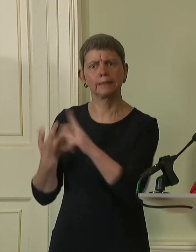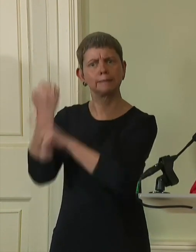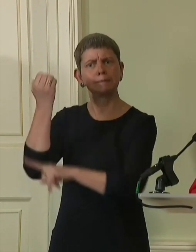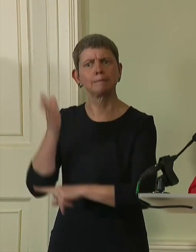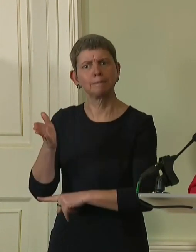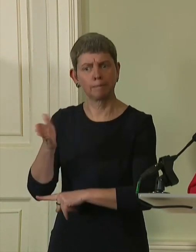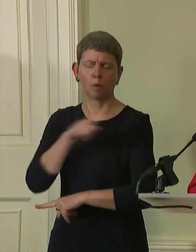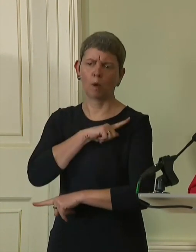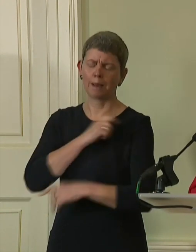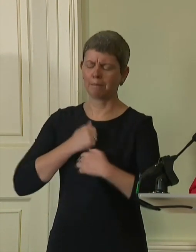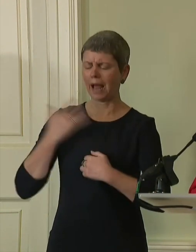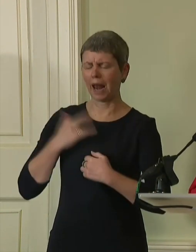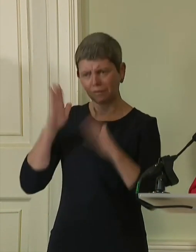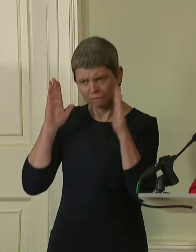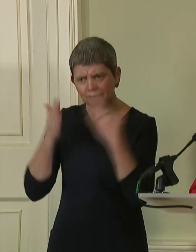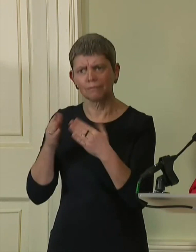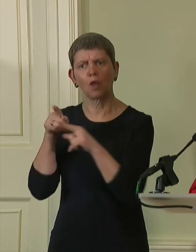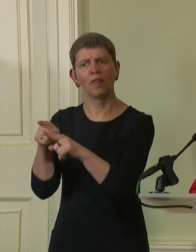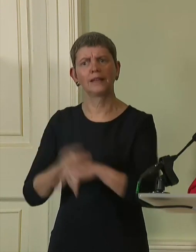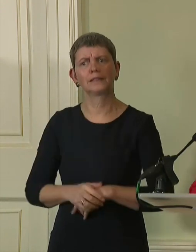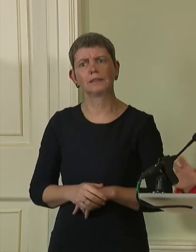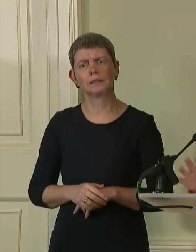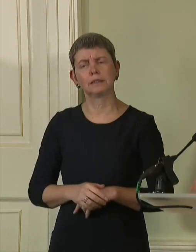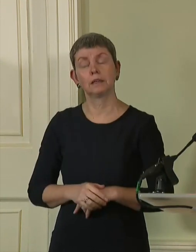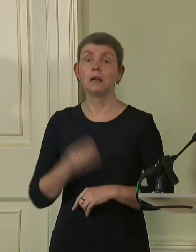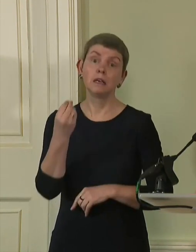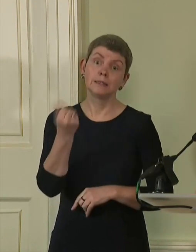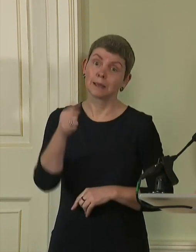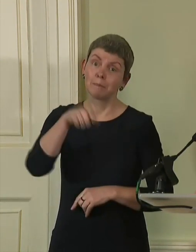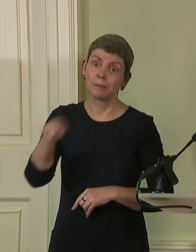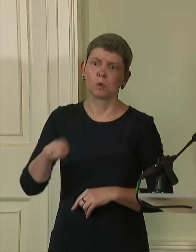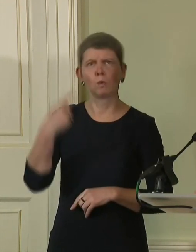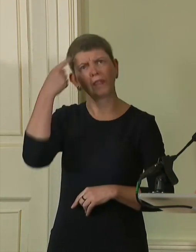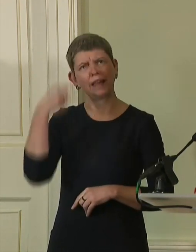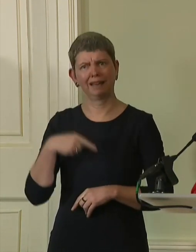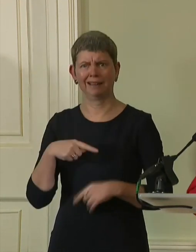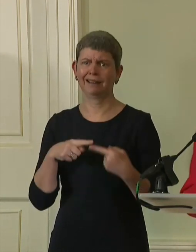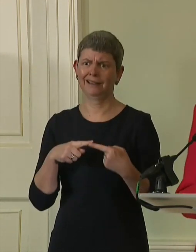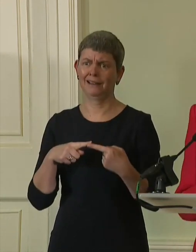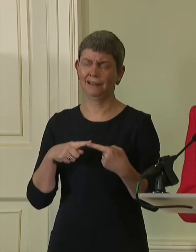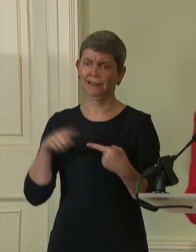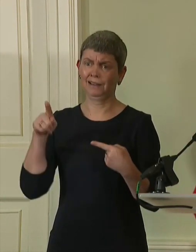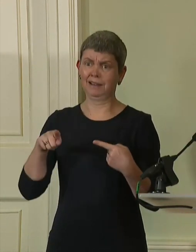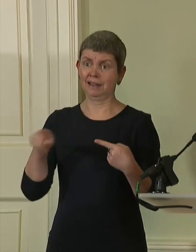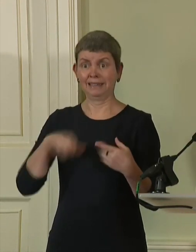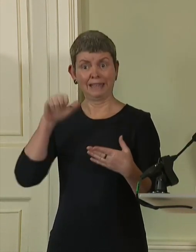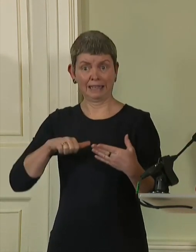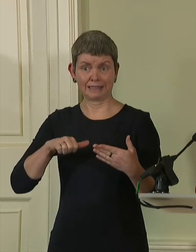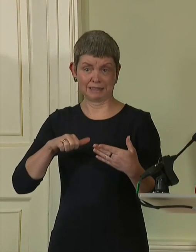life to? I understand why some will automatically answer yes to that second question.